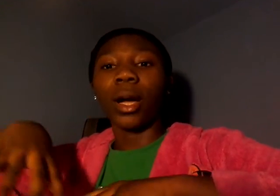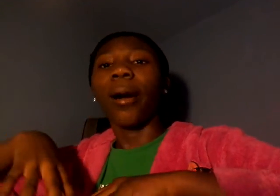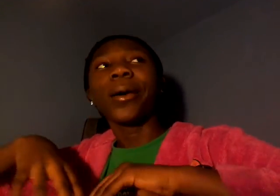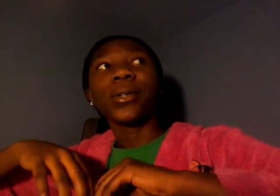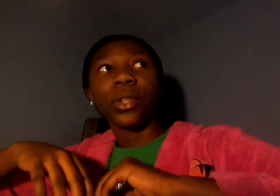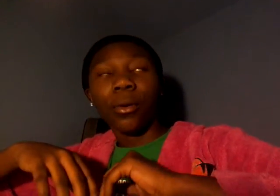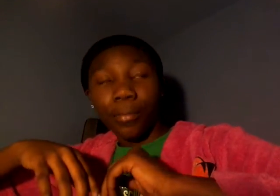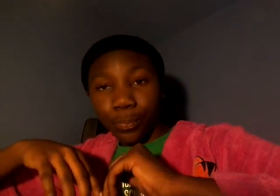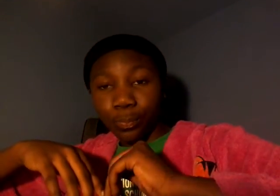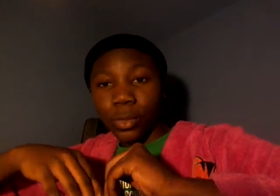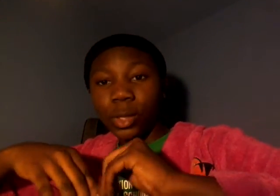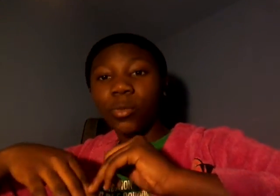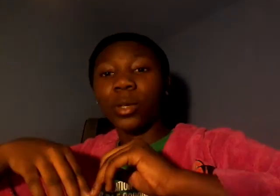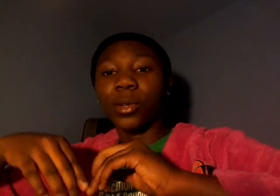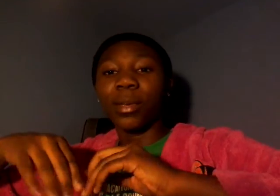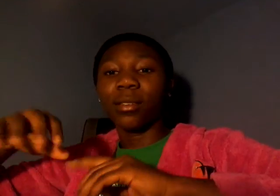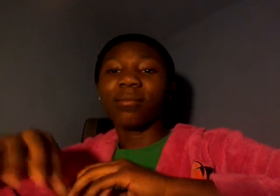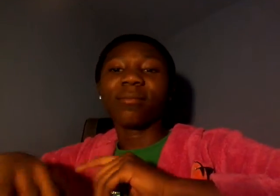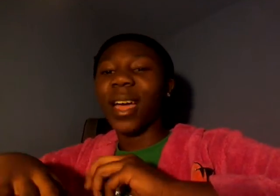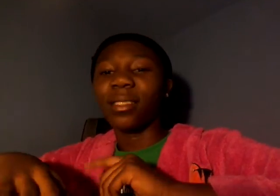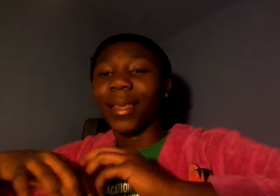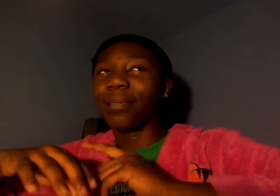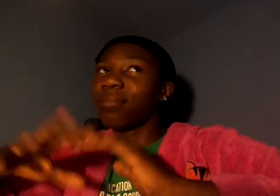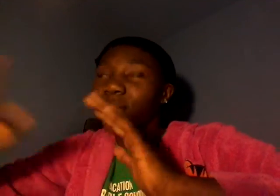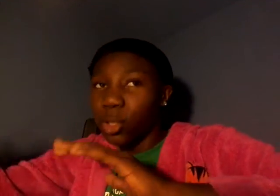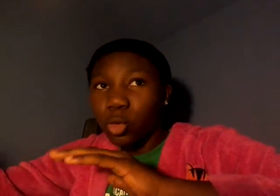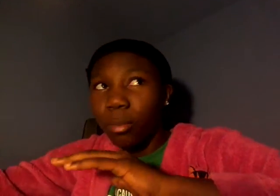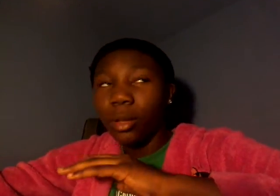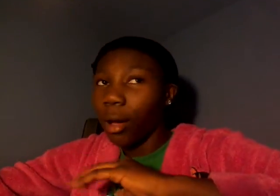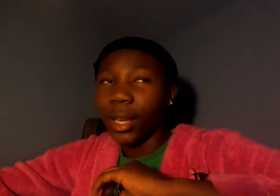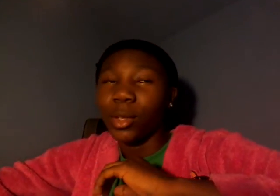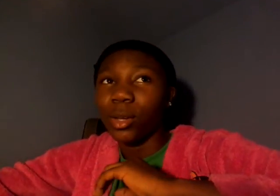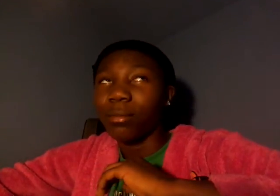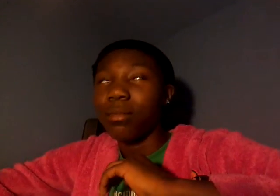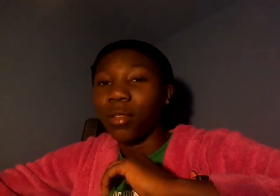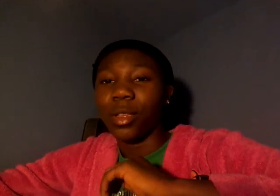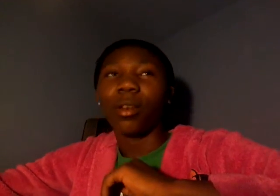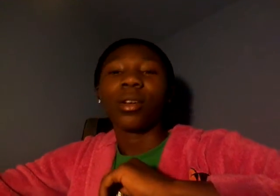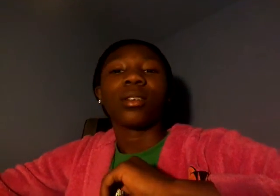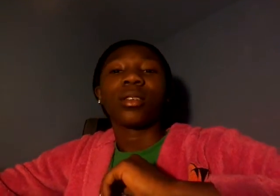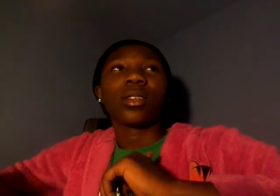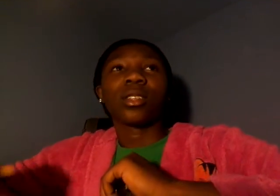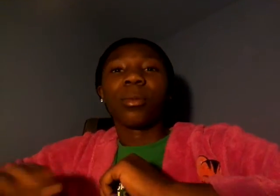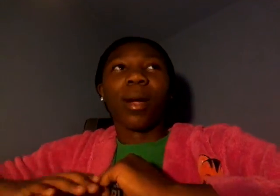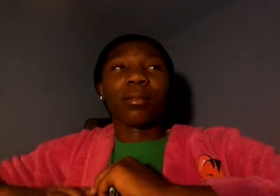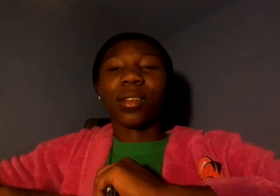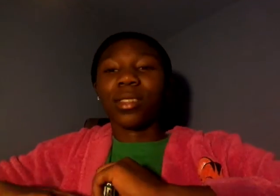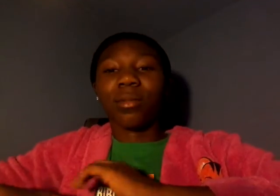uh also this video is going to be not like extremely long not a 20 minute video it's going to be about a seven